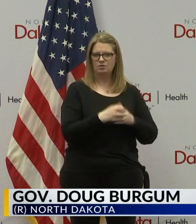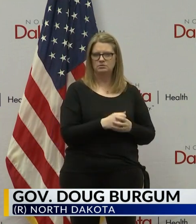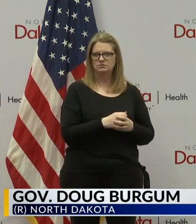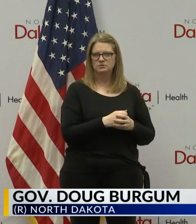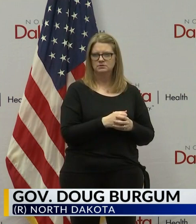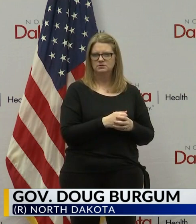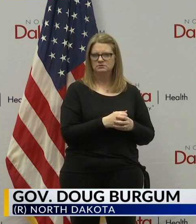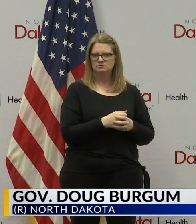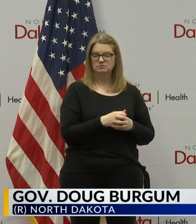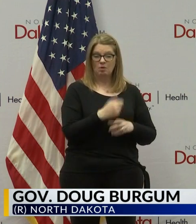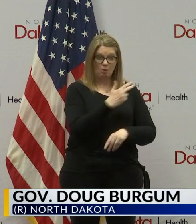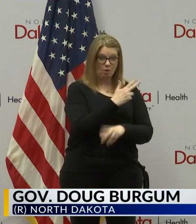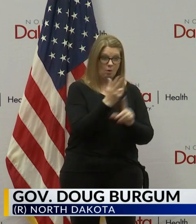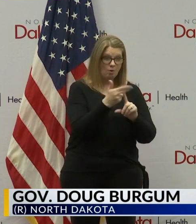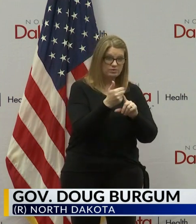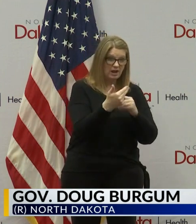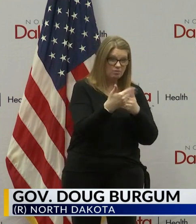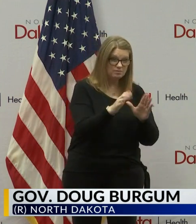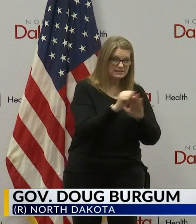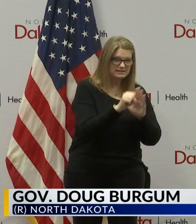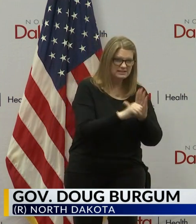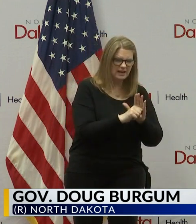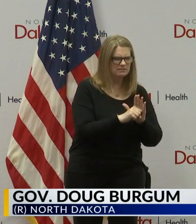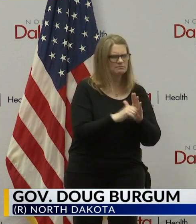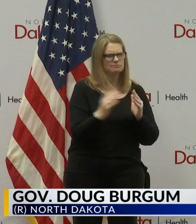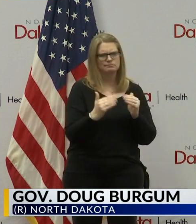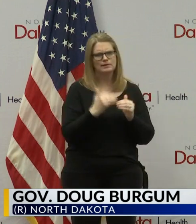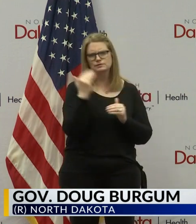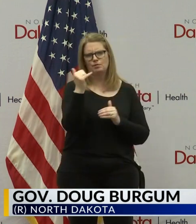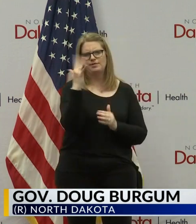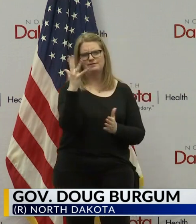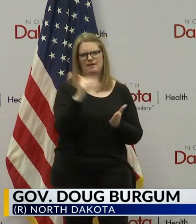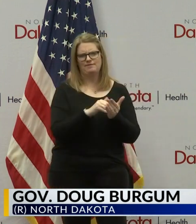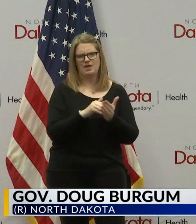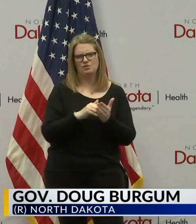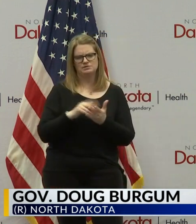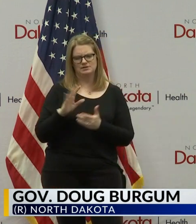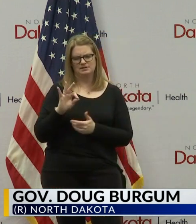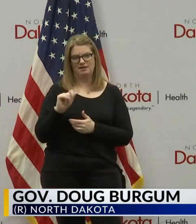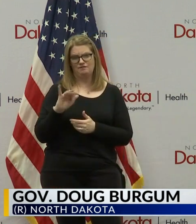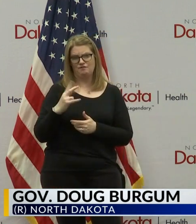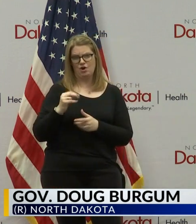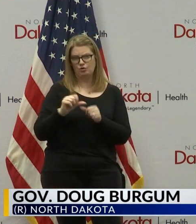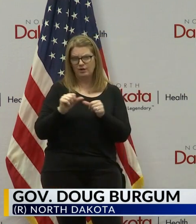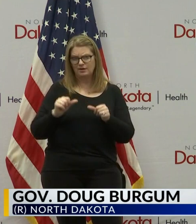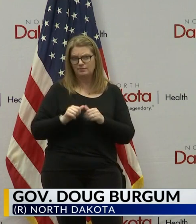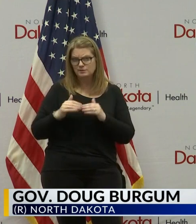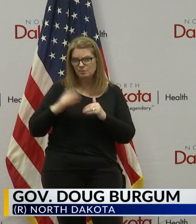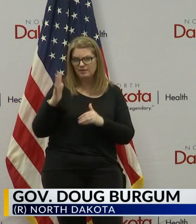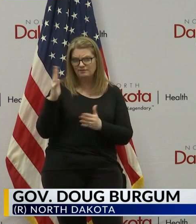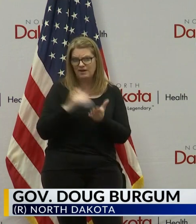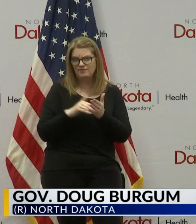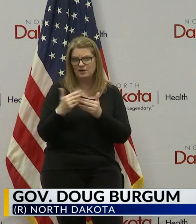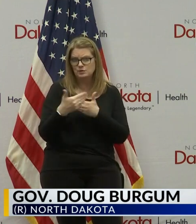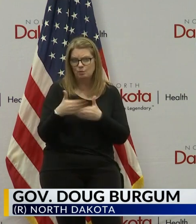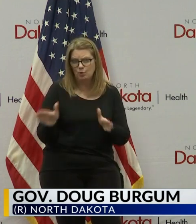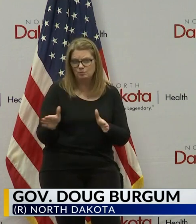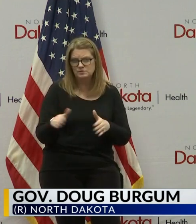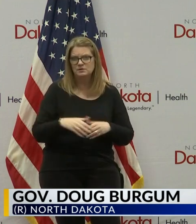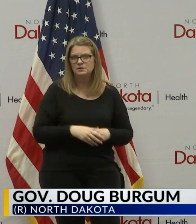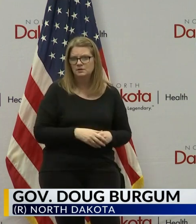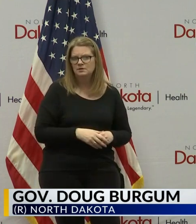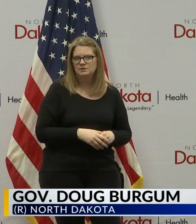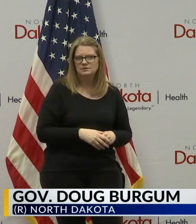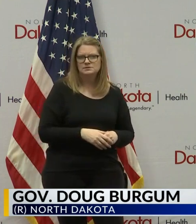head how many hotel rooms there are in the state. I know there's more than 5,000 just in the Fargo area alone. And so we're talking about, you know,